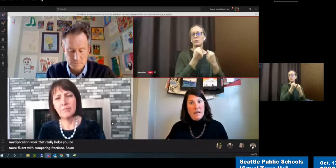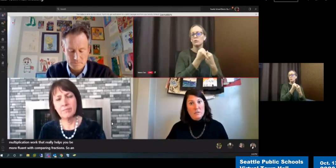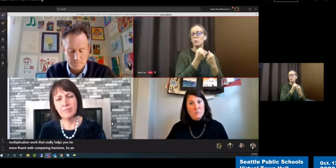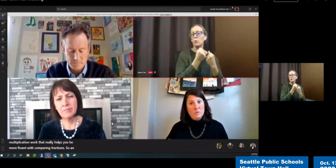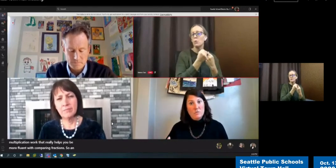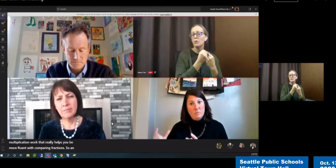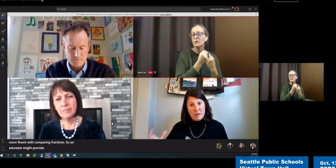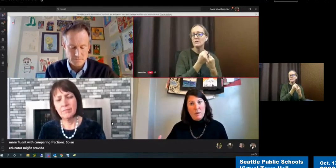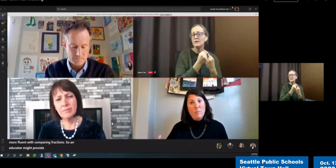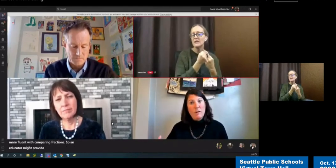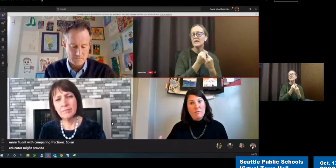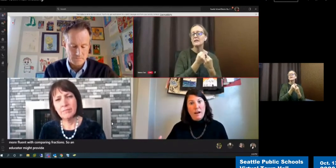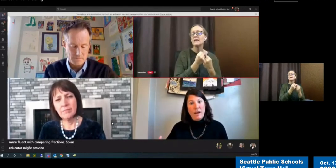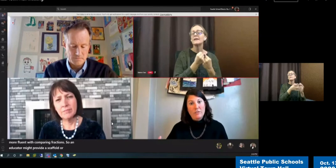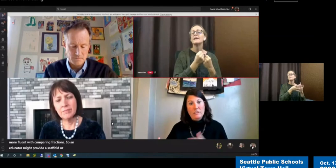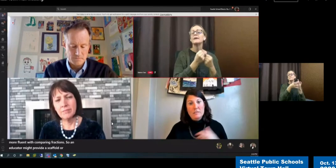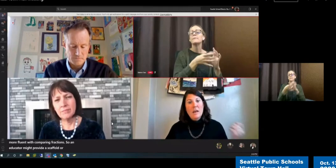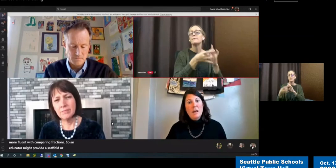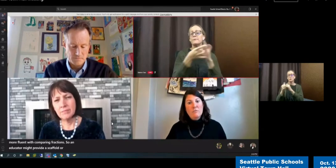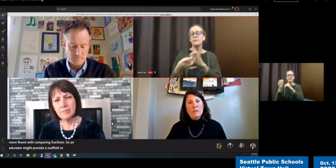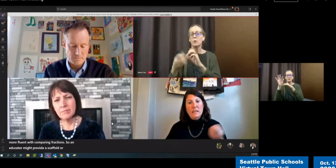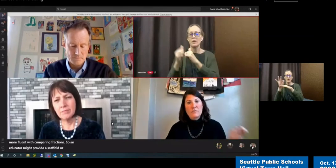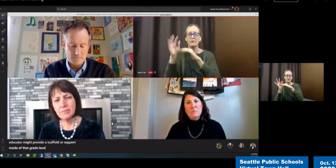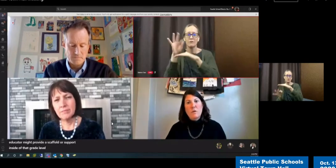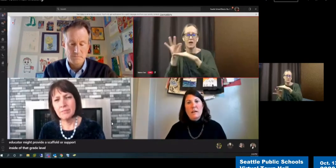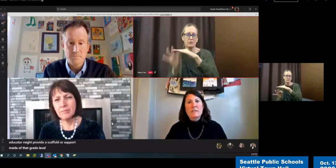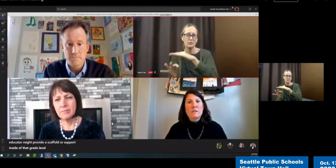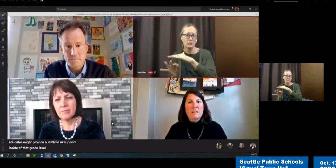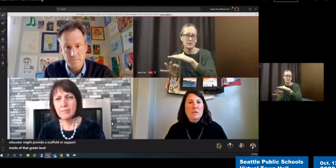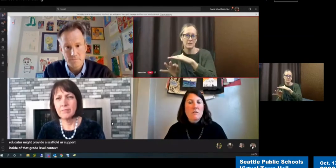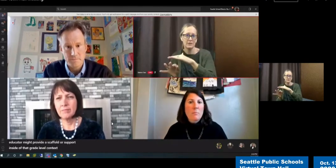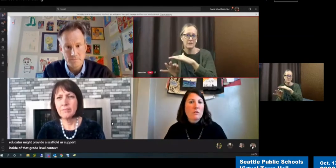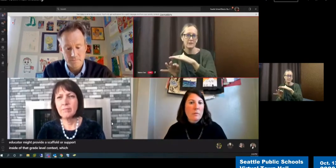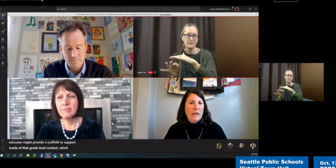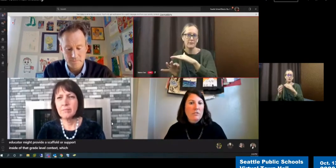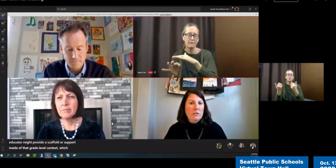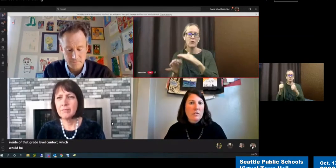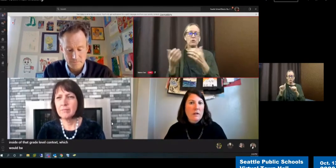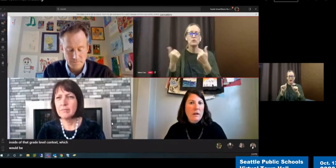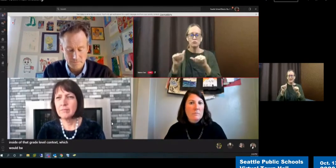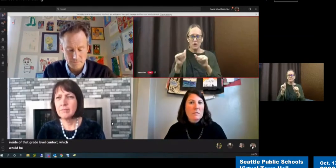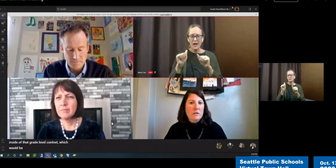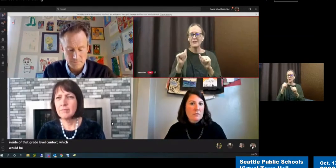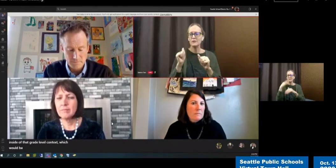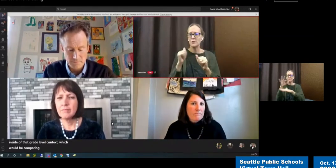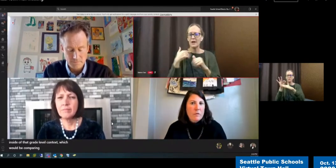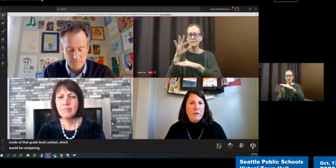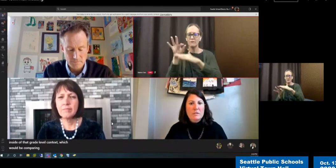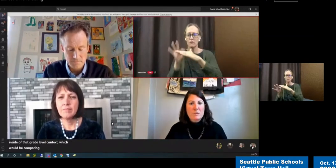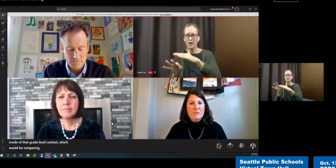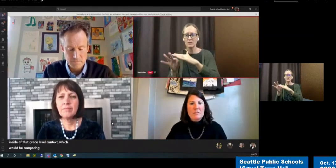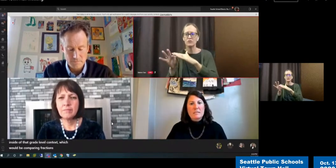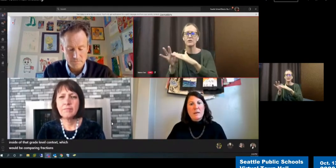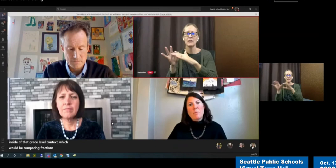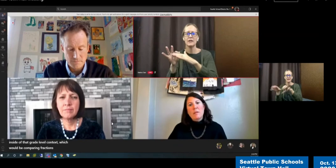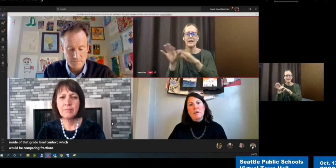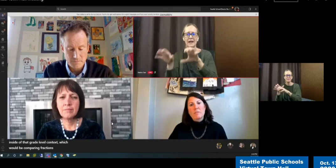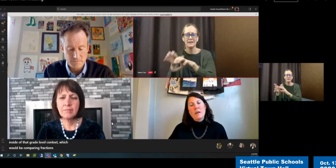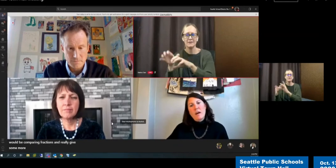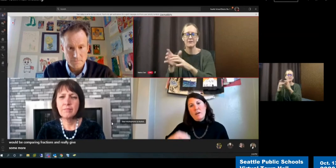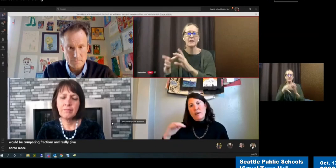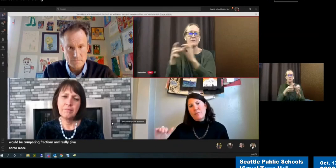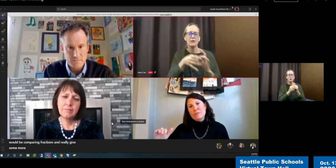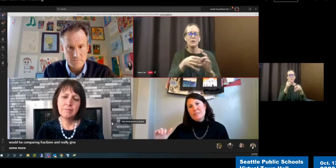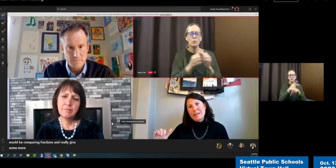context, which would be comparing fractions and really get some more activities around multiplication skills. Okay. So there's an example of